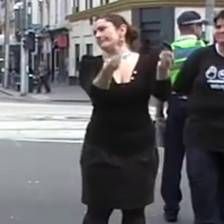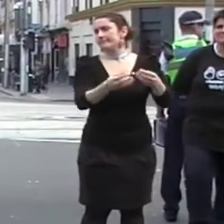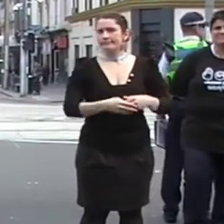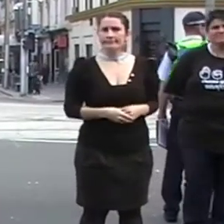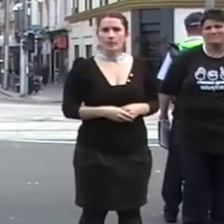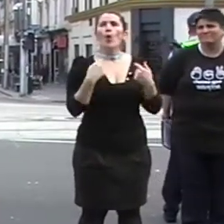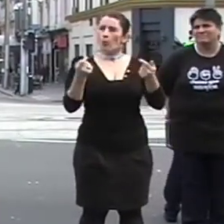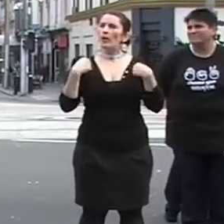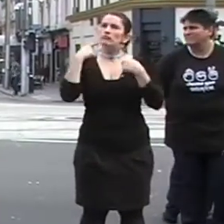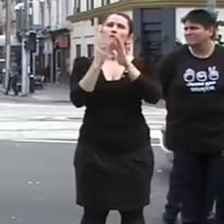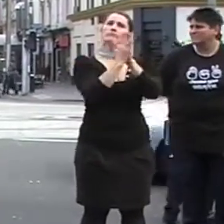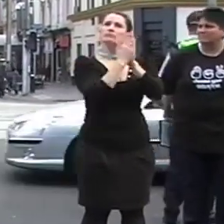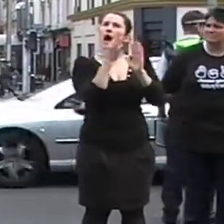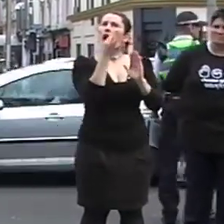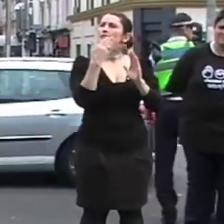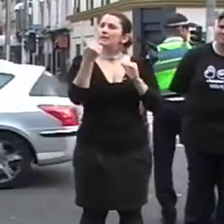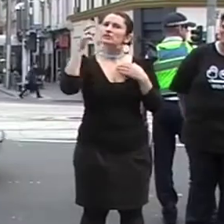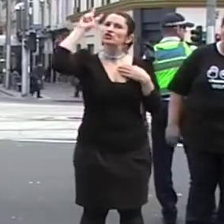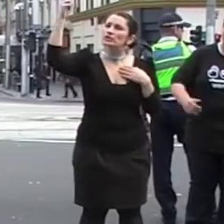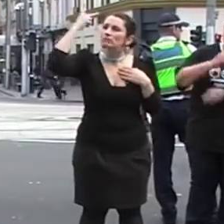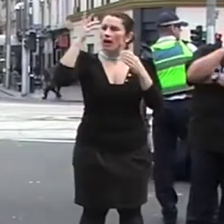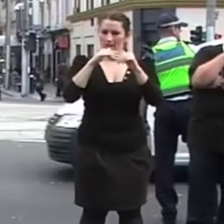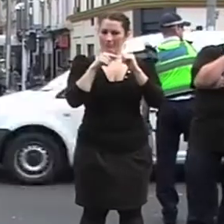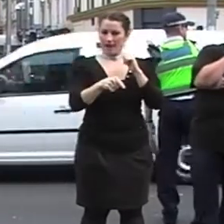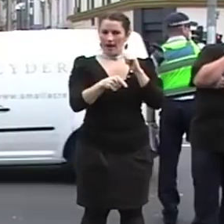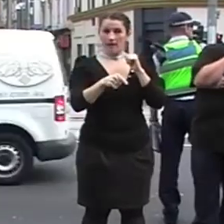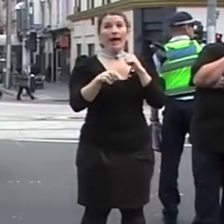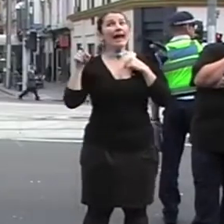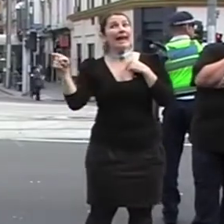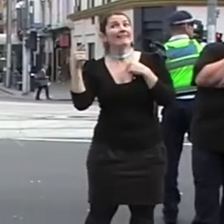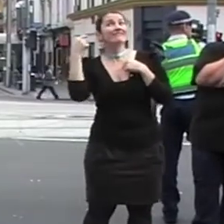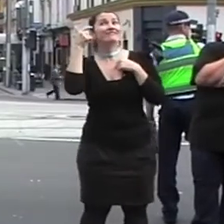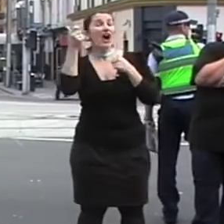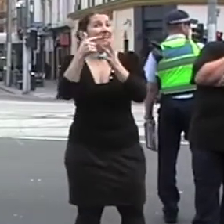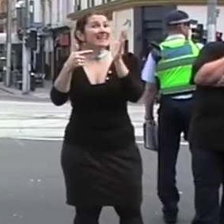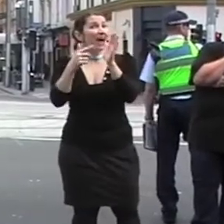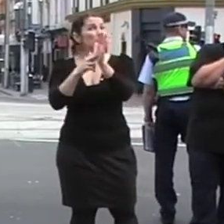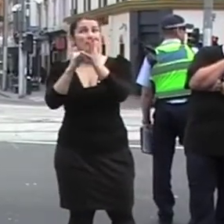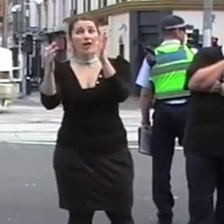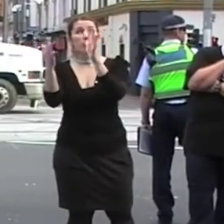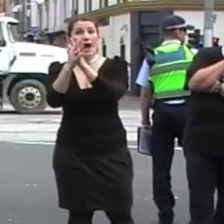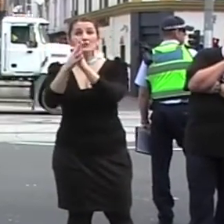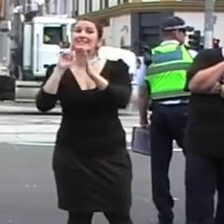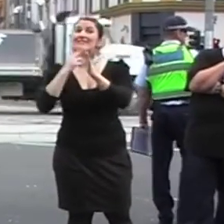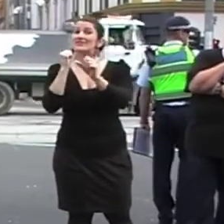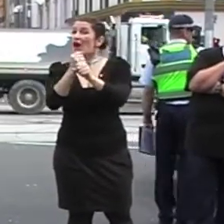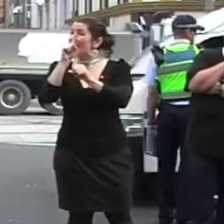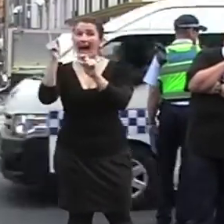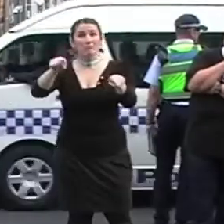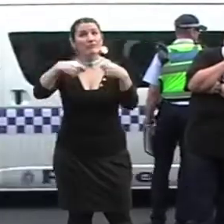Auslan. Now that he knows that a New South Wales provider cannot provide a diploma of Auslan, we will ask him to keep the